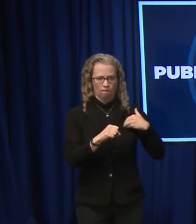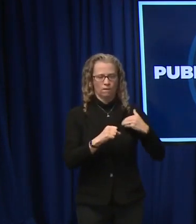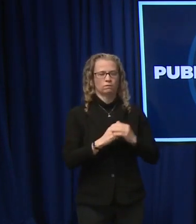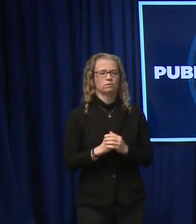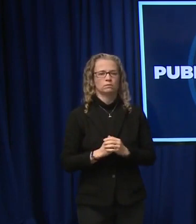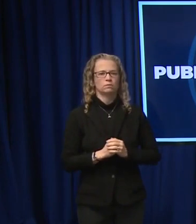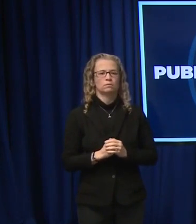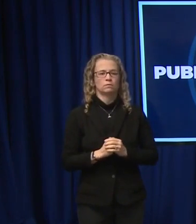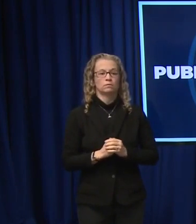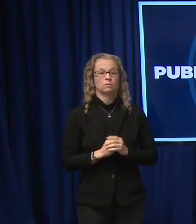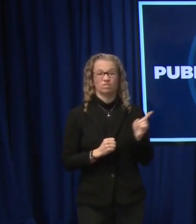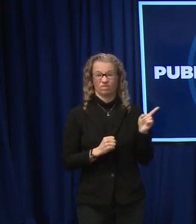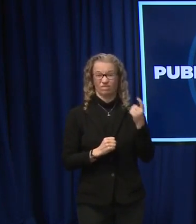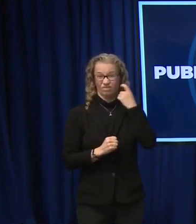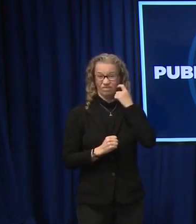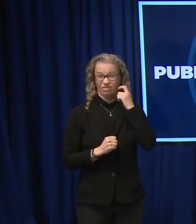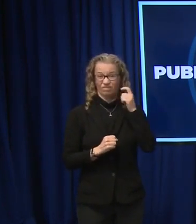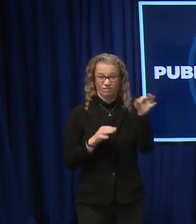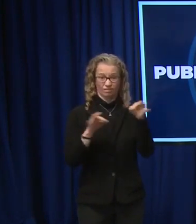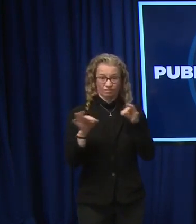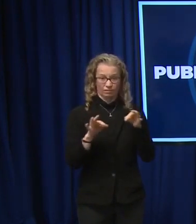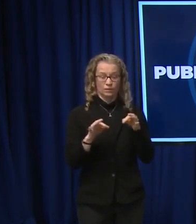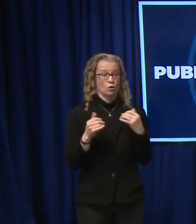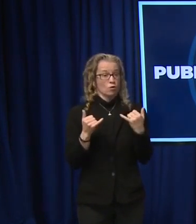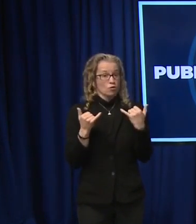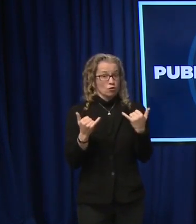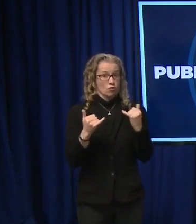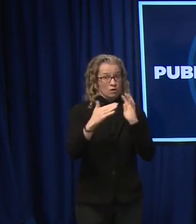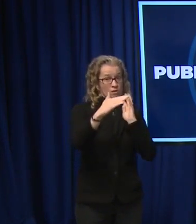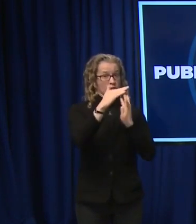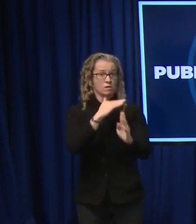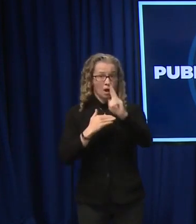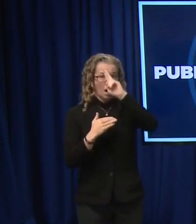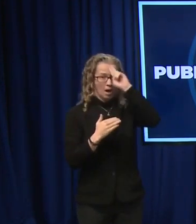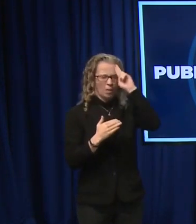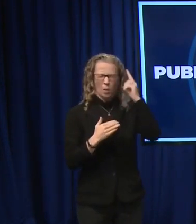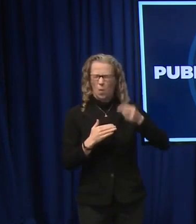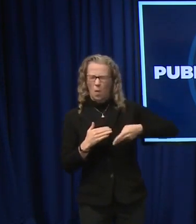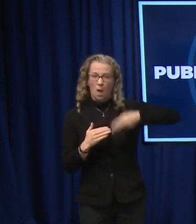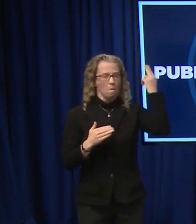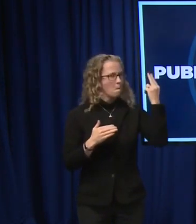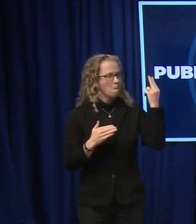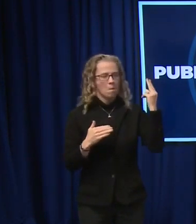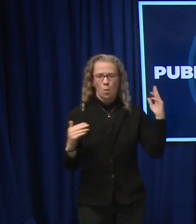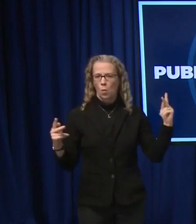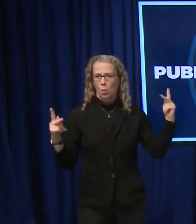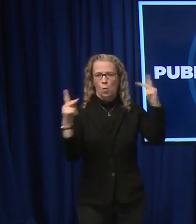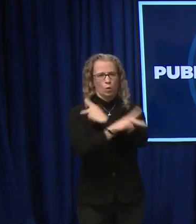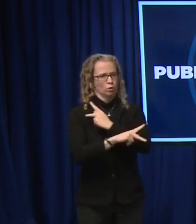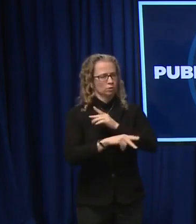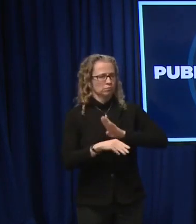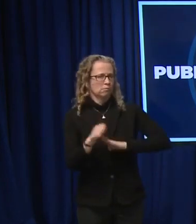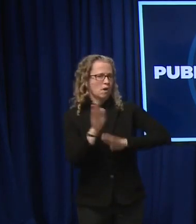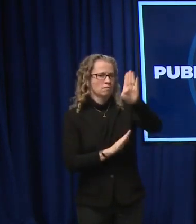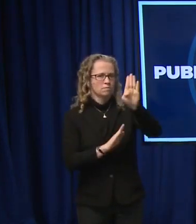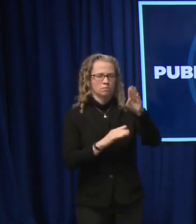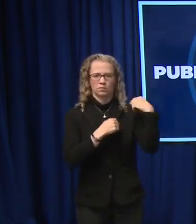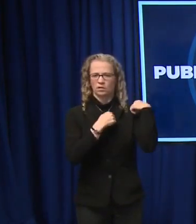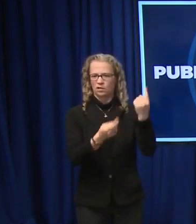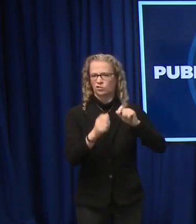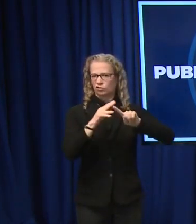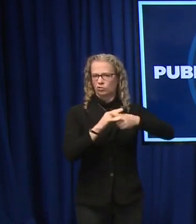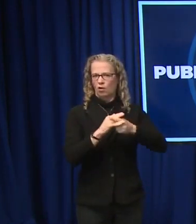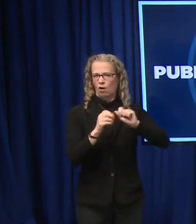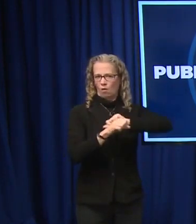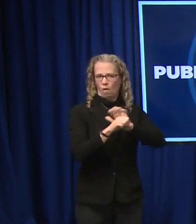As the governor mentioned, we are currently seeing the highest level of COVID-19 in our communities that we've experienced at any point during this pandemic.